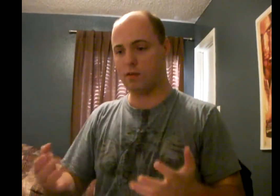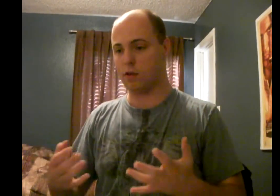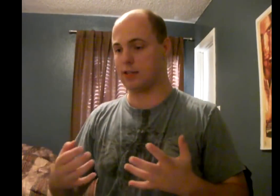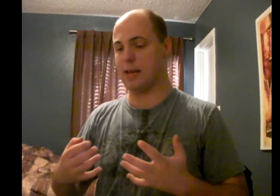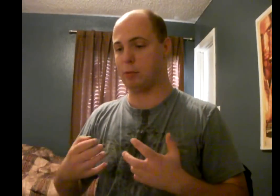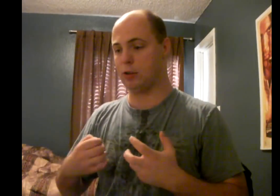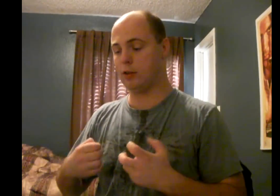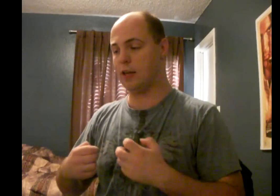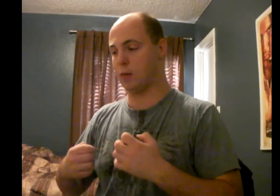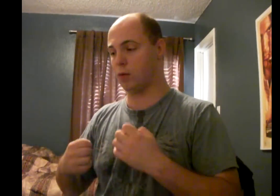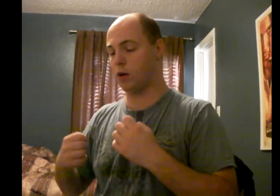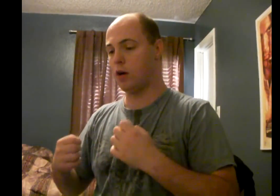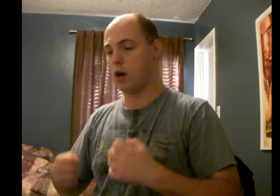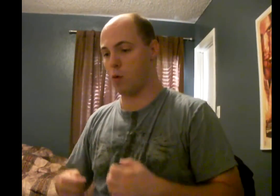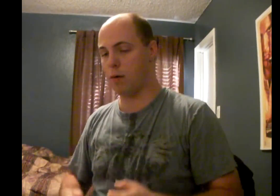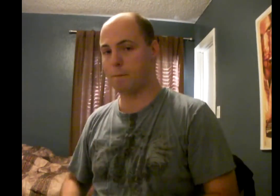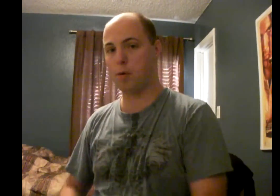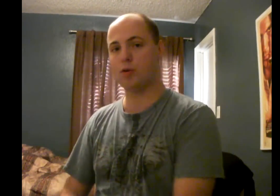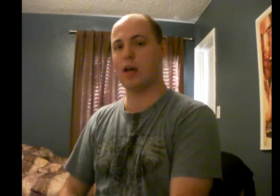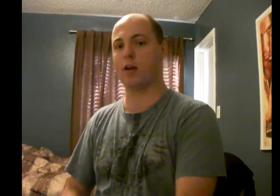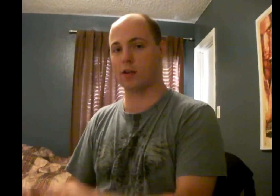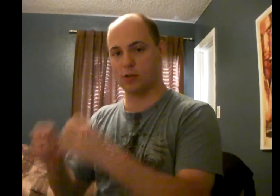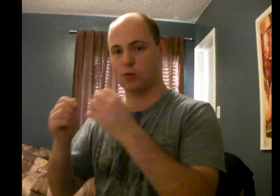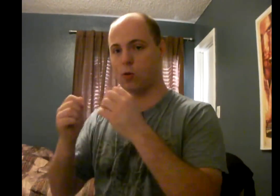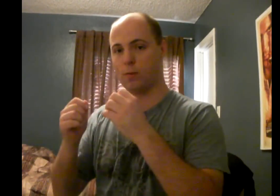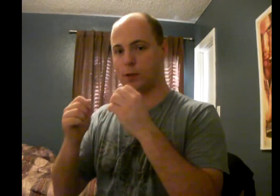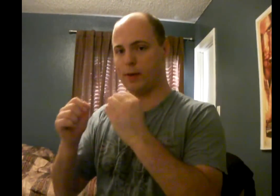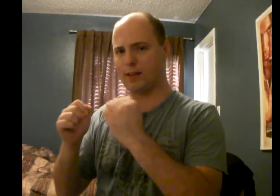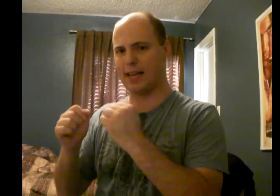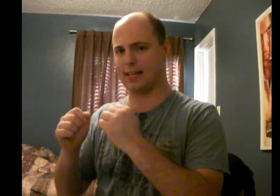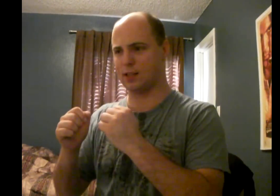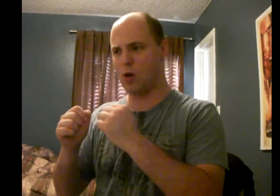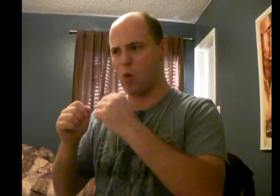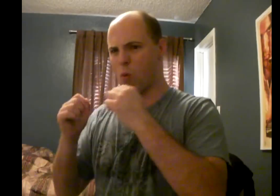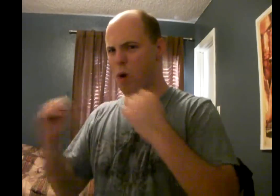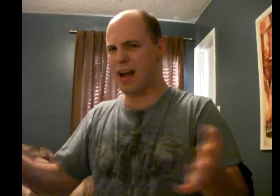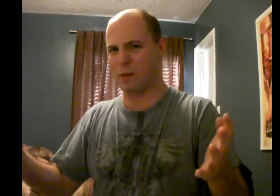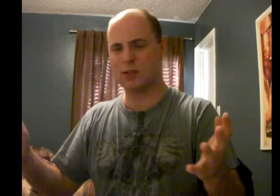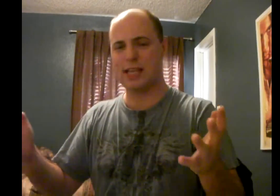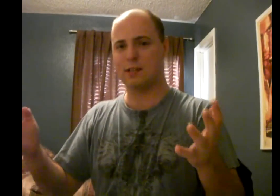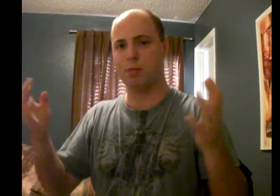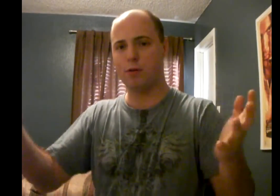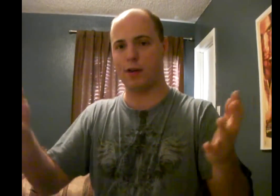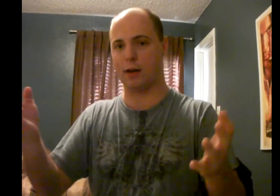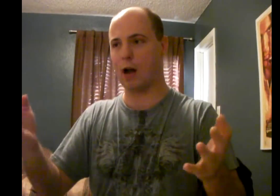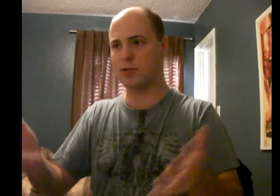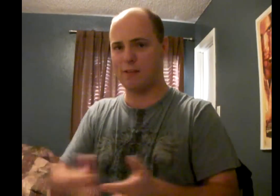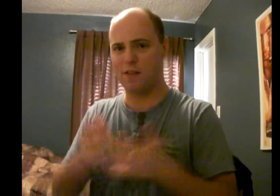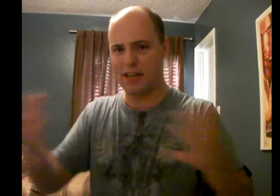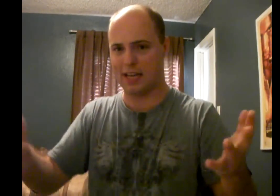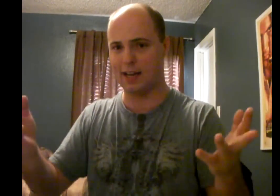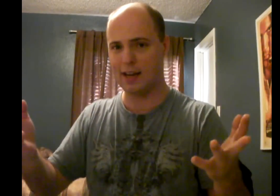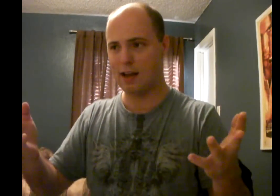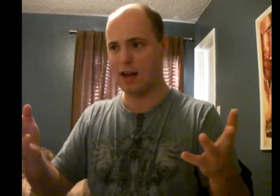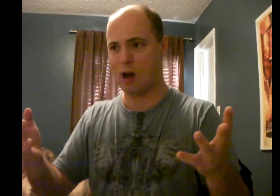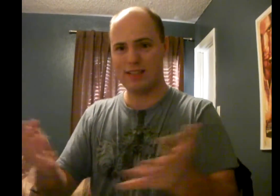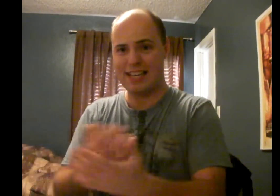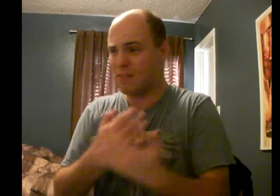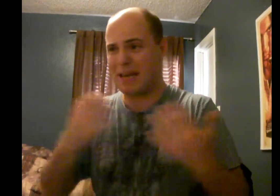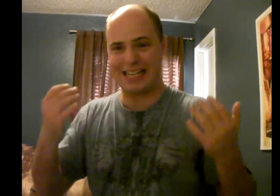a scene, for example, near the end, where a woman pulls out a crystal skull from between her legs. Why? What's that spoofing? How's that funny? How does that even